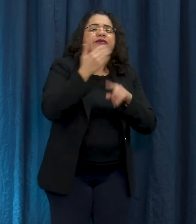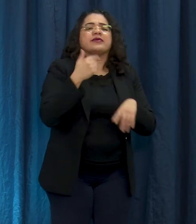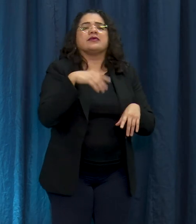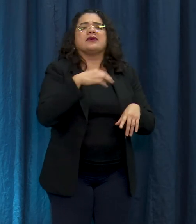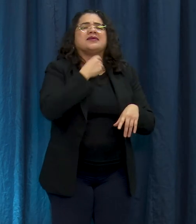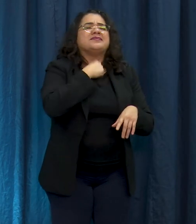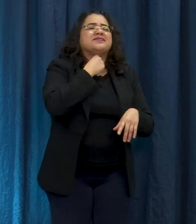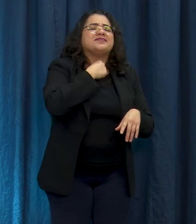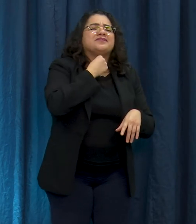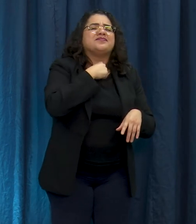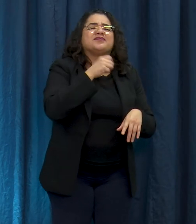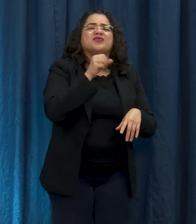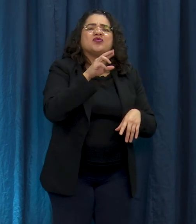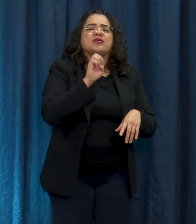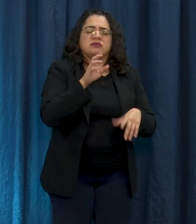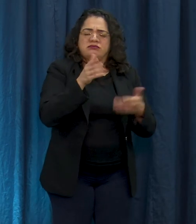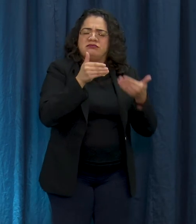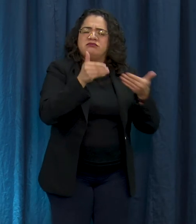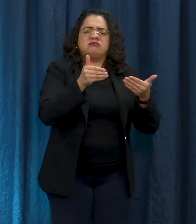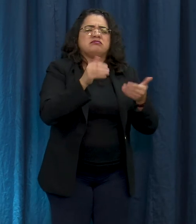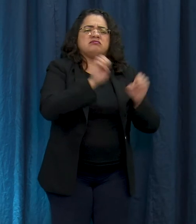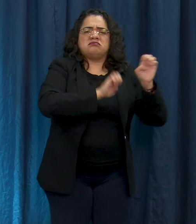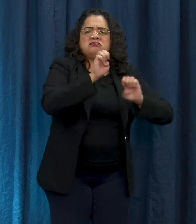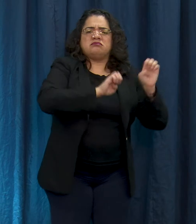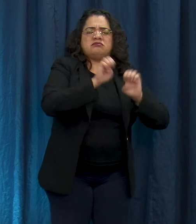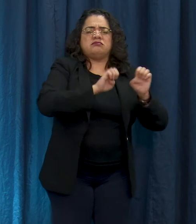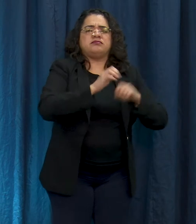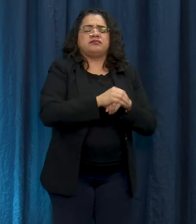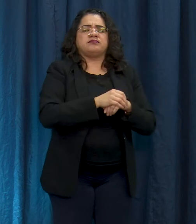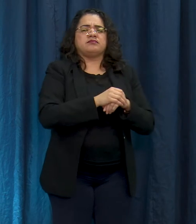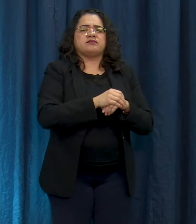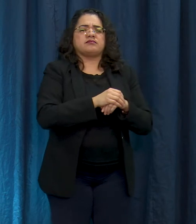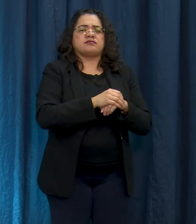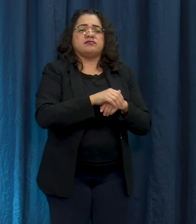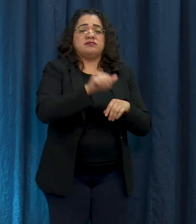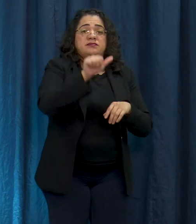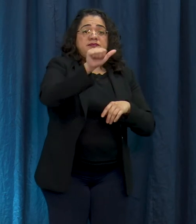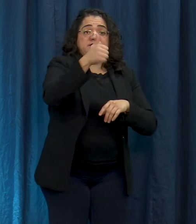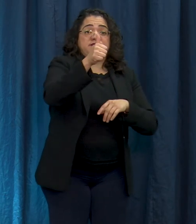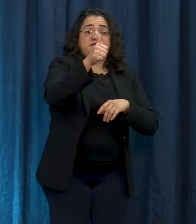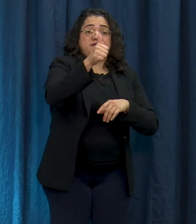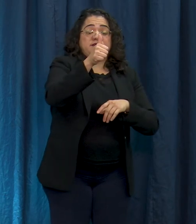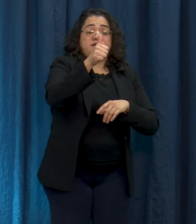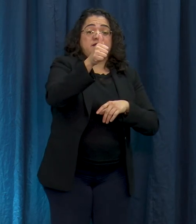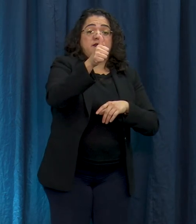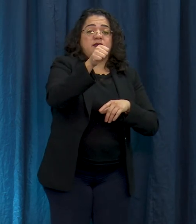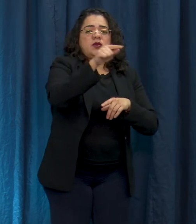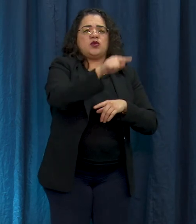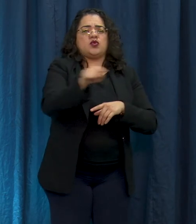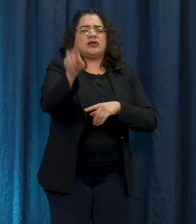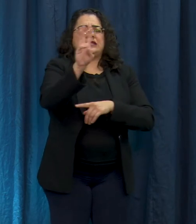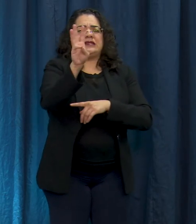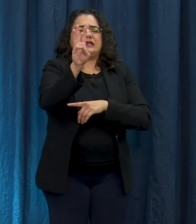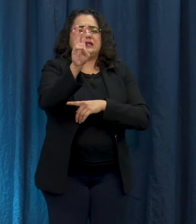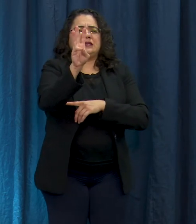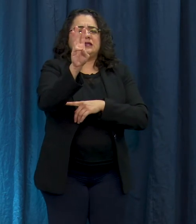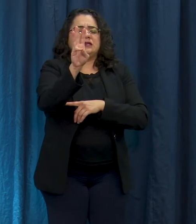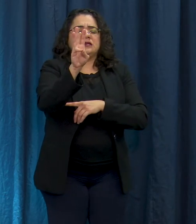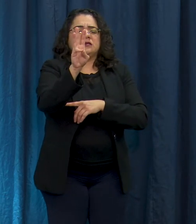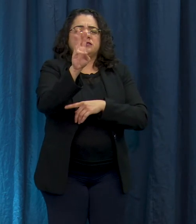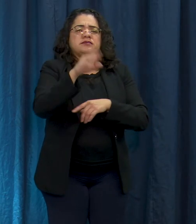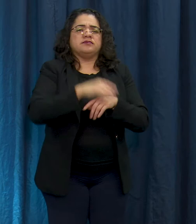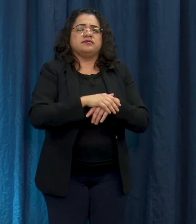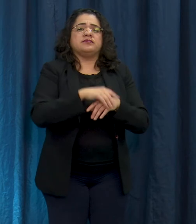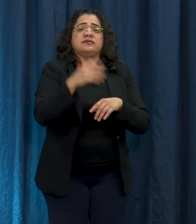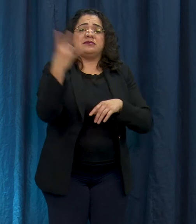garganta. Las evaluaciones gratuitas se llevarán a cabo de diez de la mañana a seis de la tarde. Los